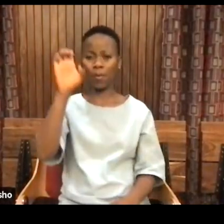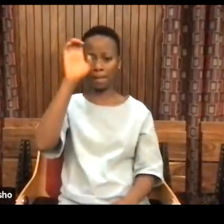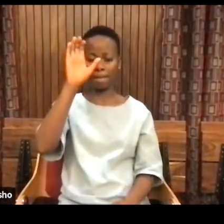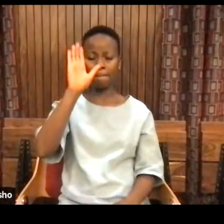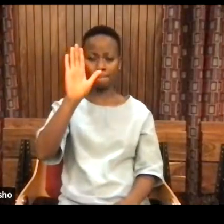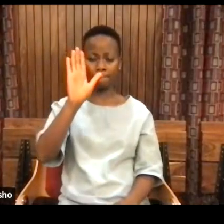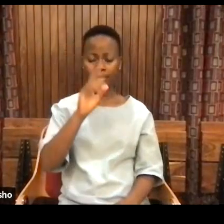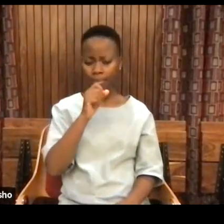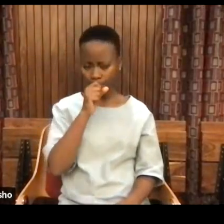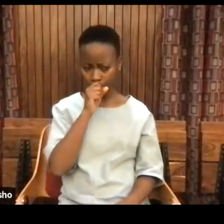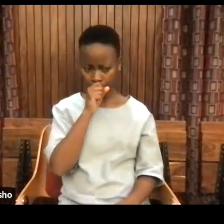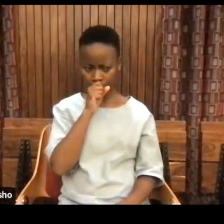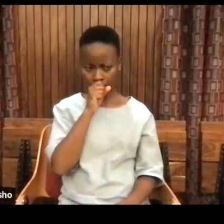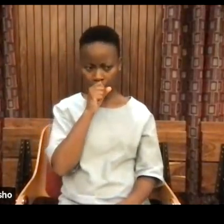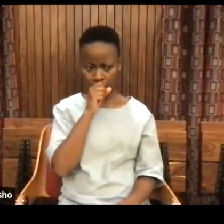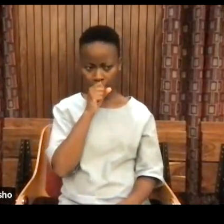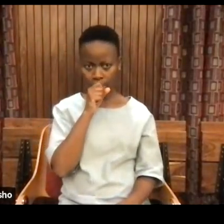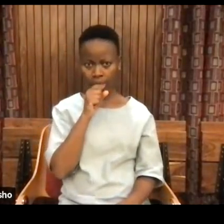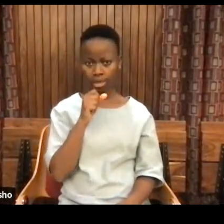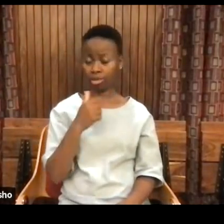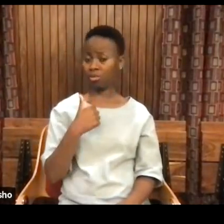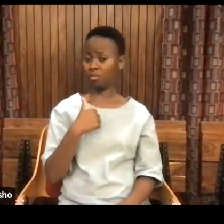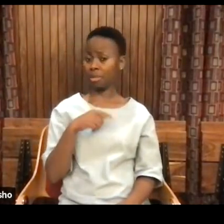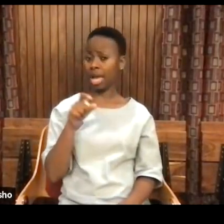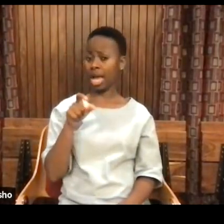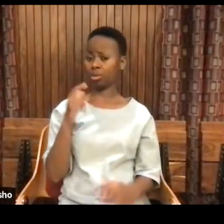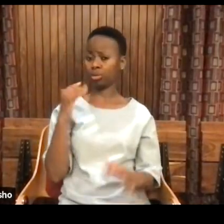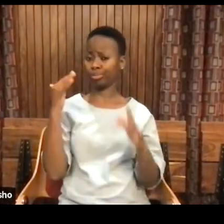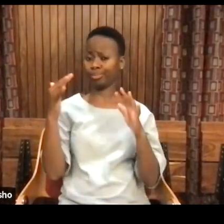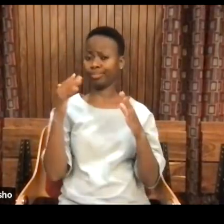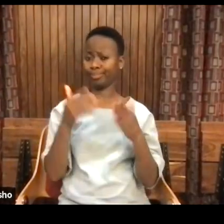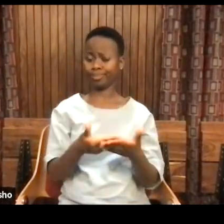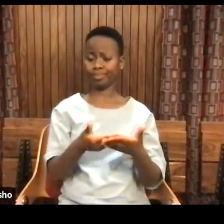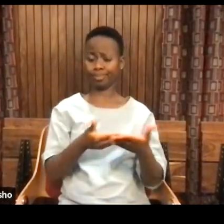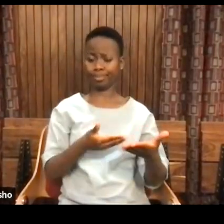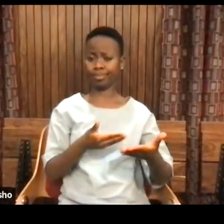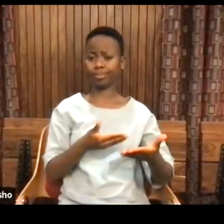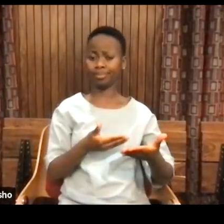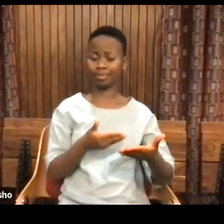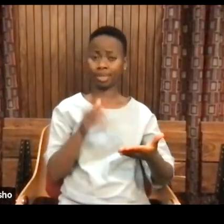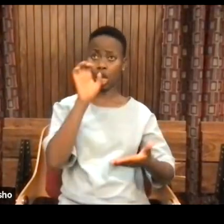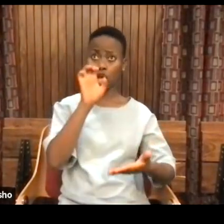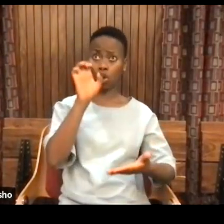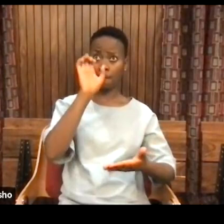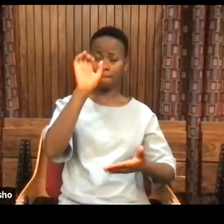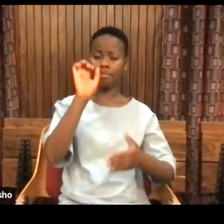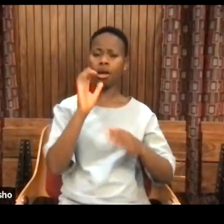eventually is because I have put my cards on the table. Europe is a phony continent.